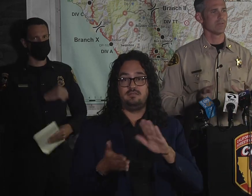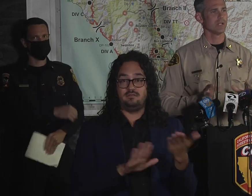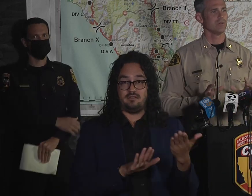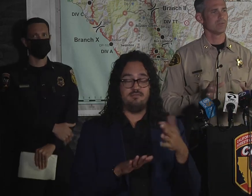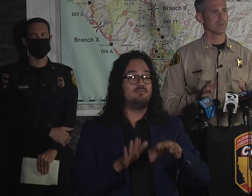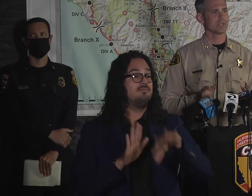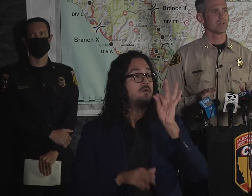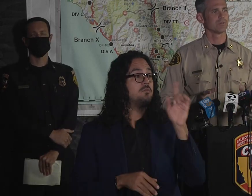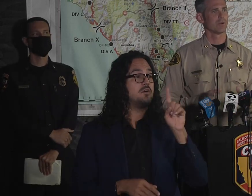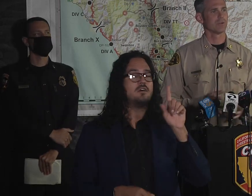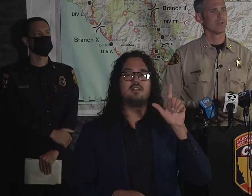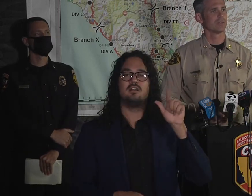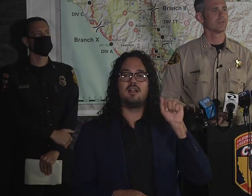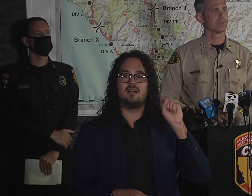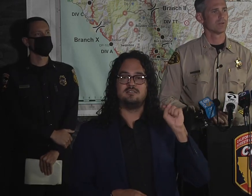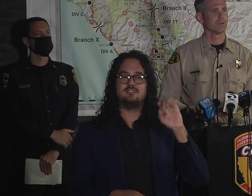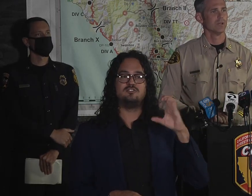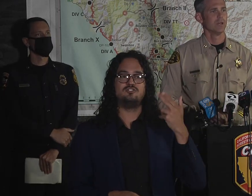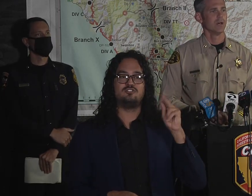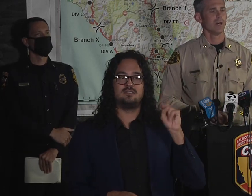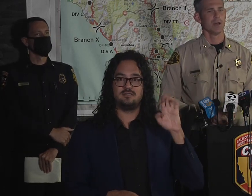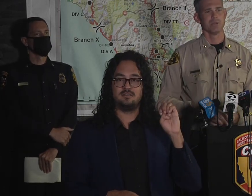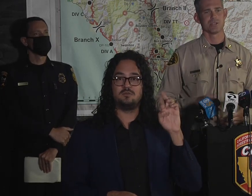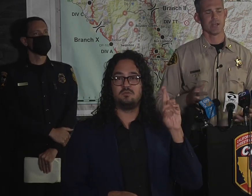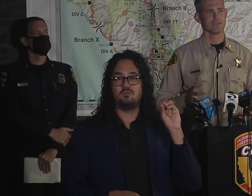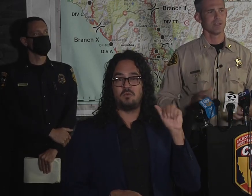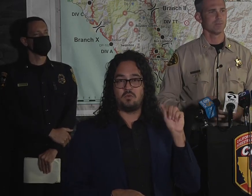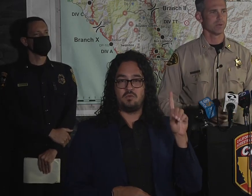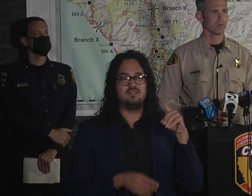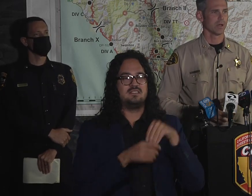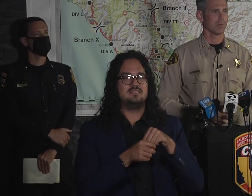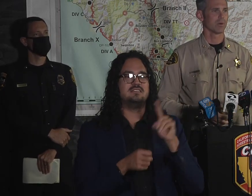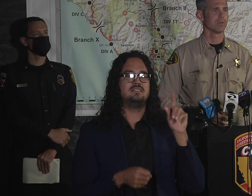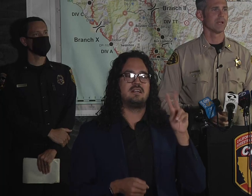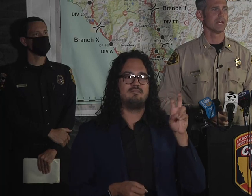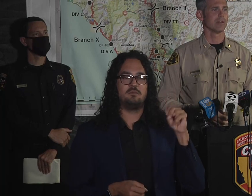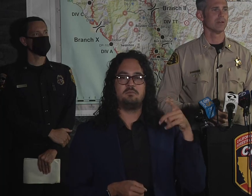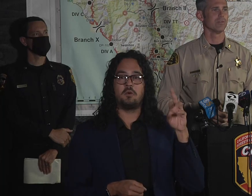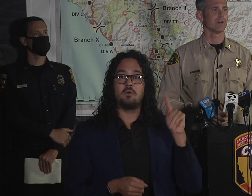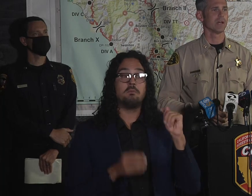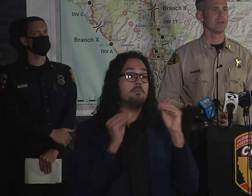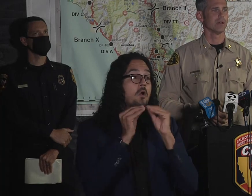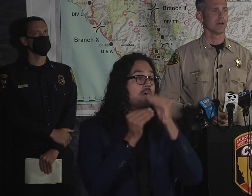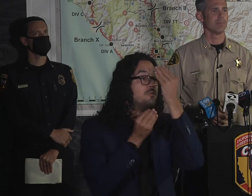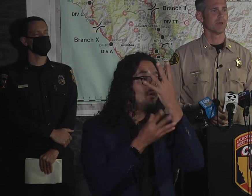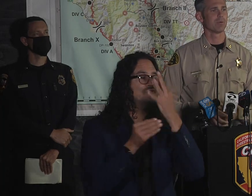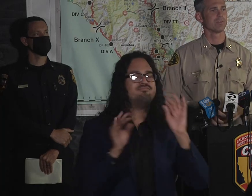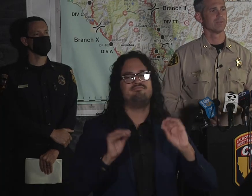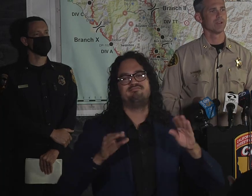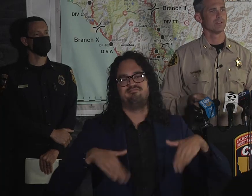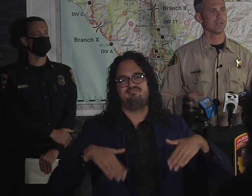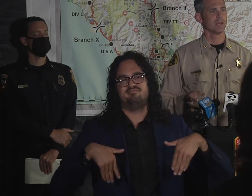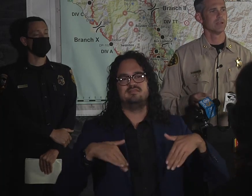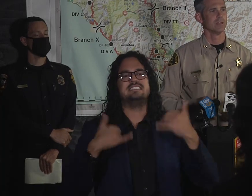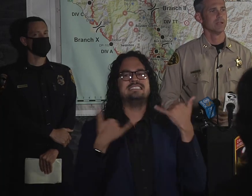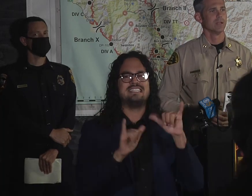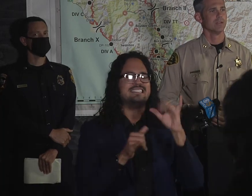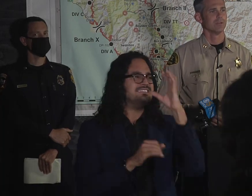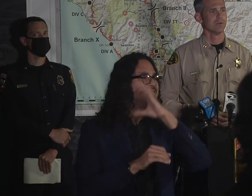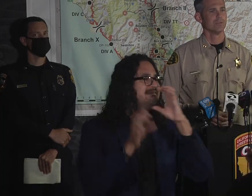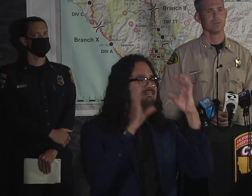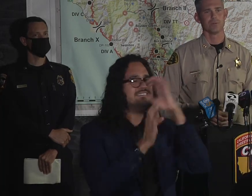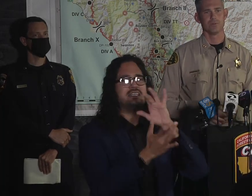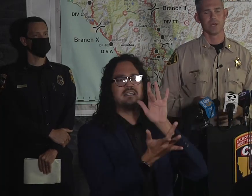information. I don't have any new information as far as that's concerned. I mentioned last night that we're working right now to notify that person's next to Ken,